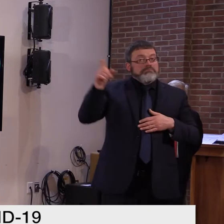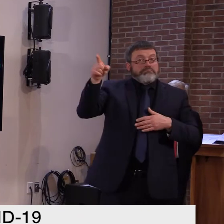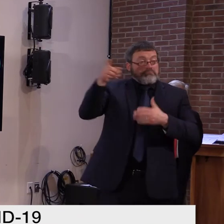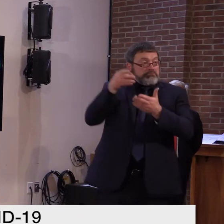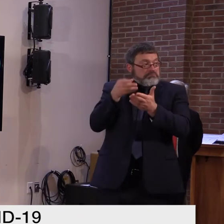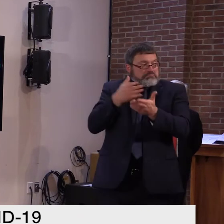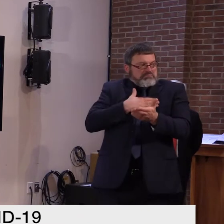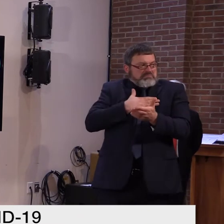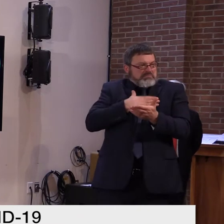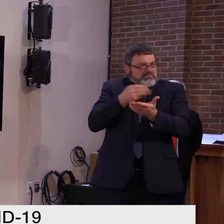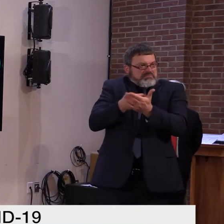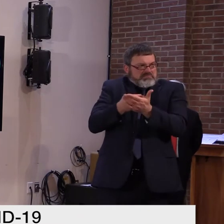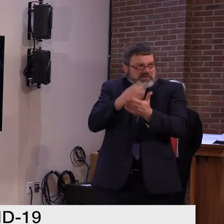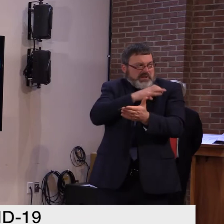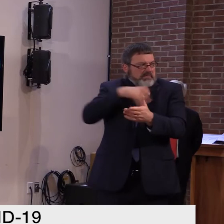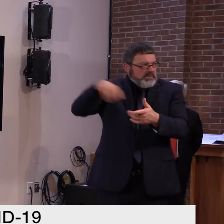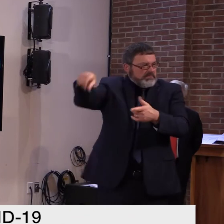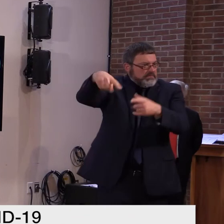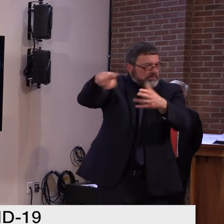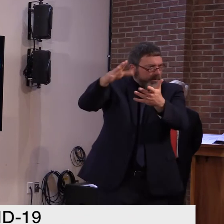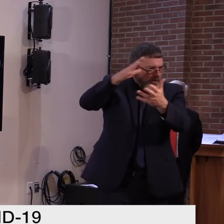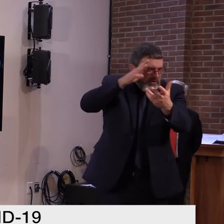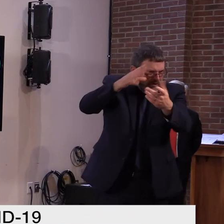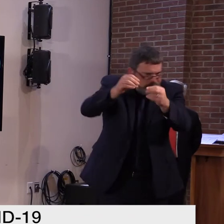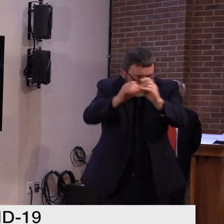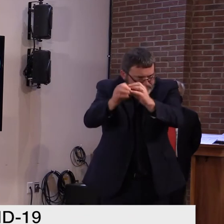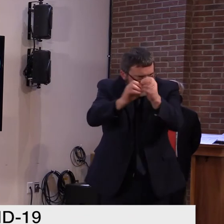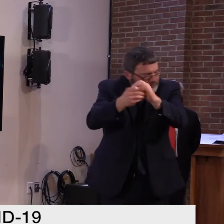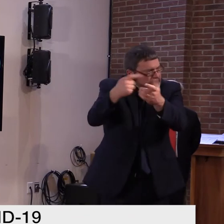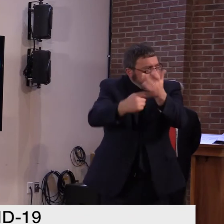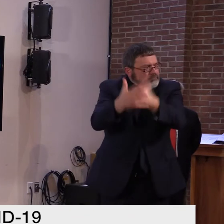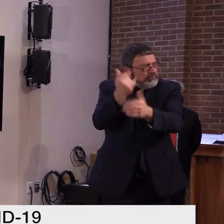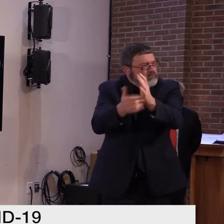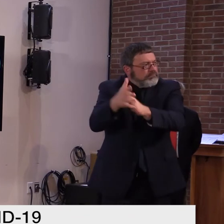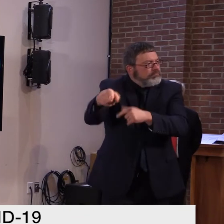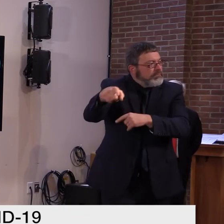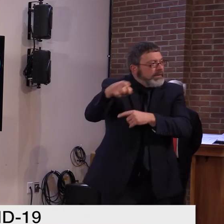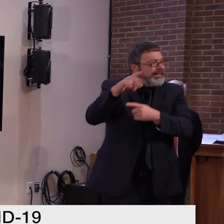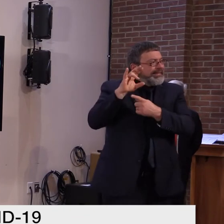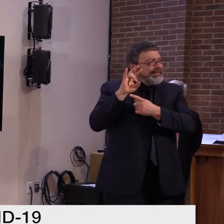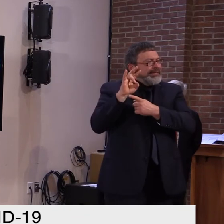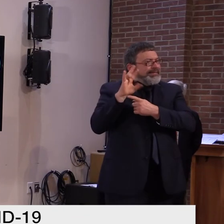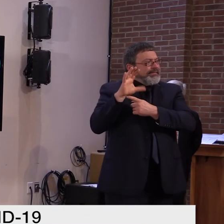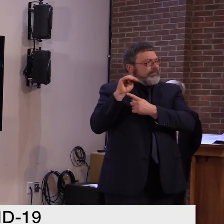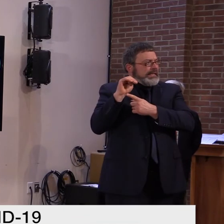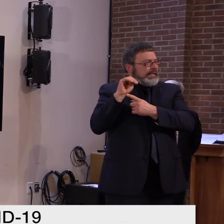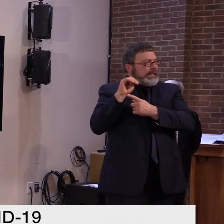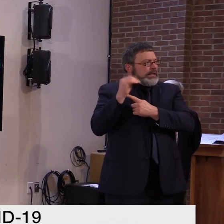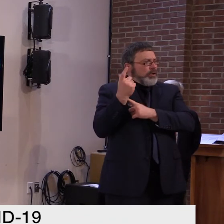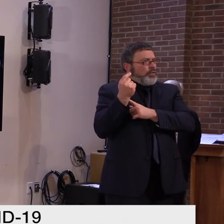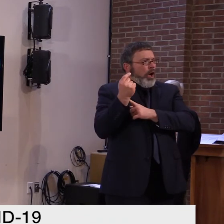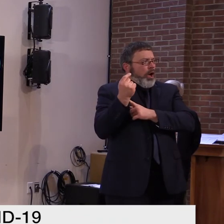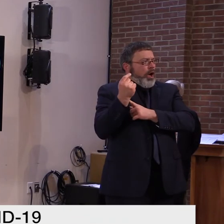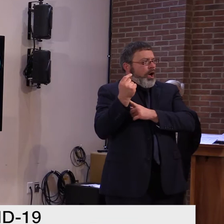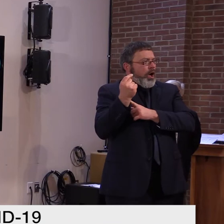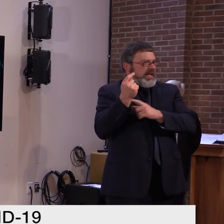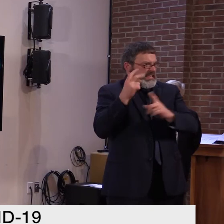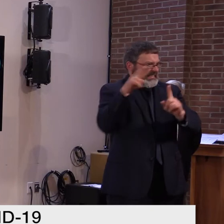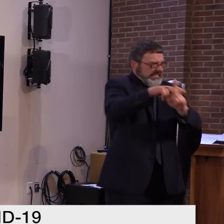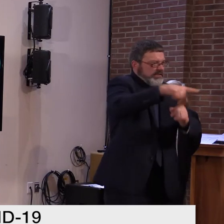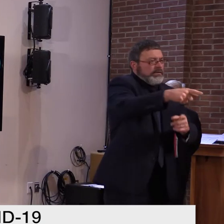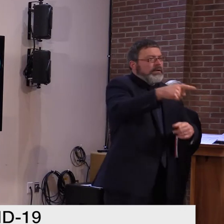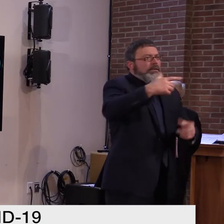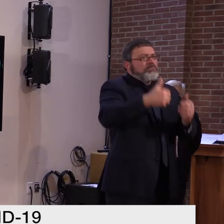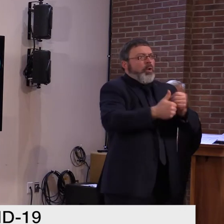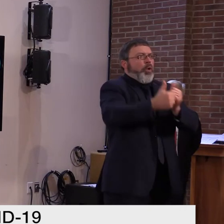or a green light in terms of whether we can use that money for these businesses that are in desperate need. And again,